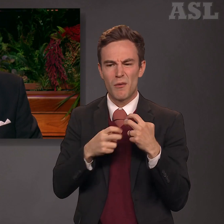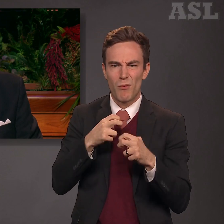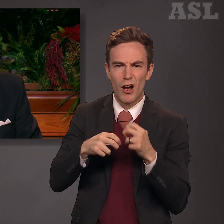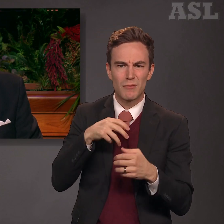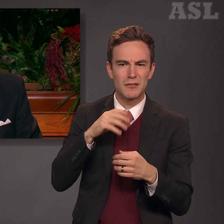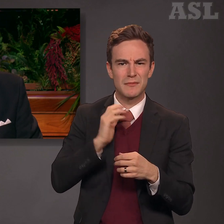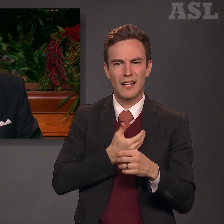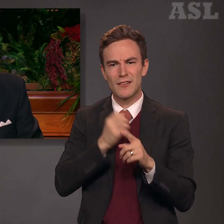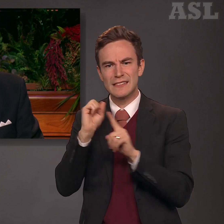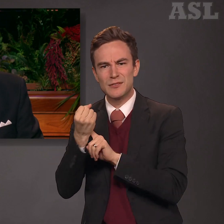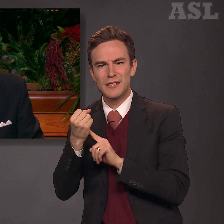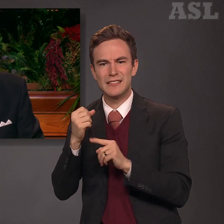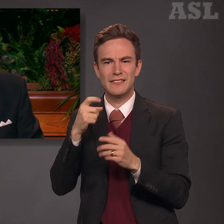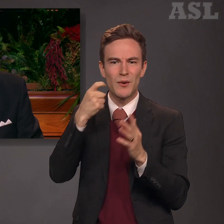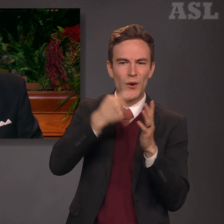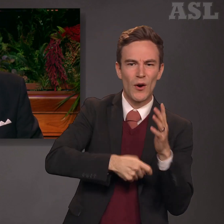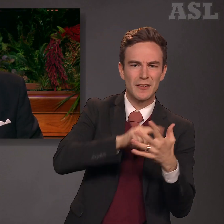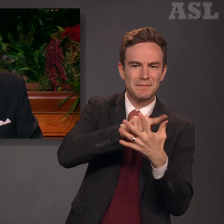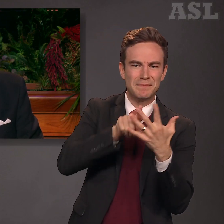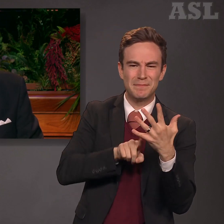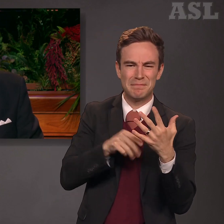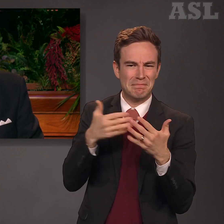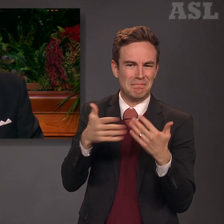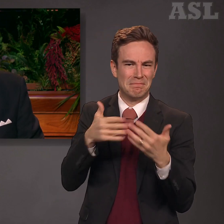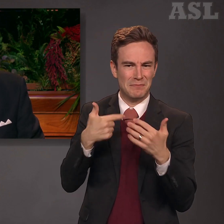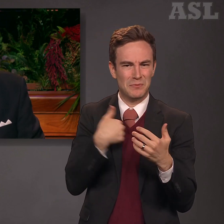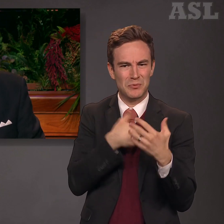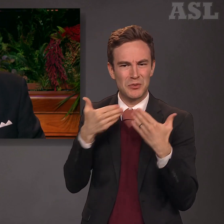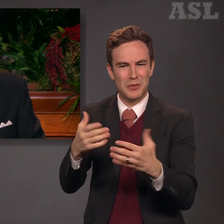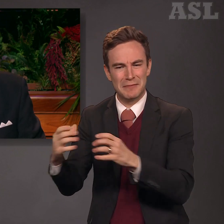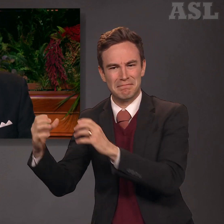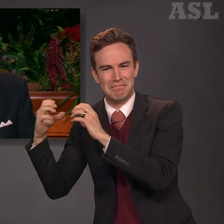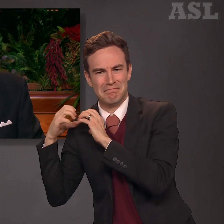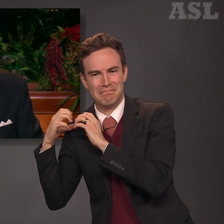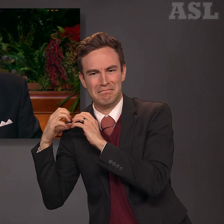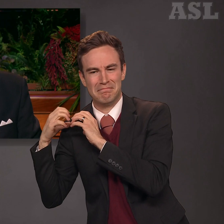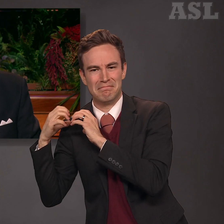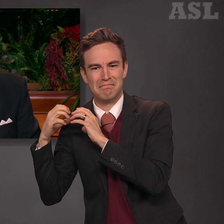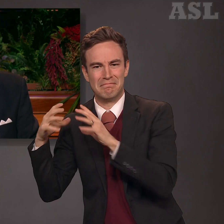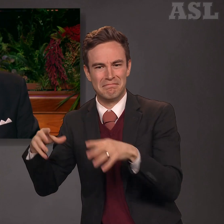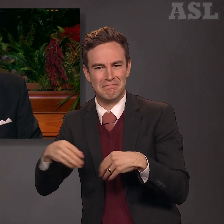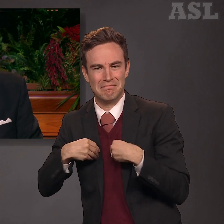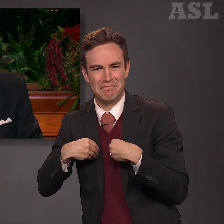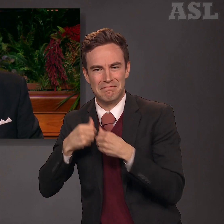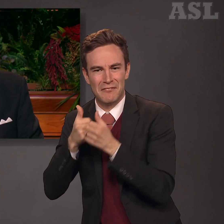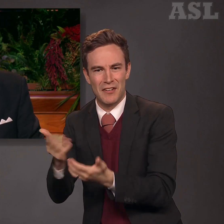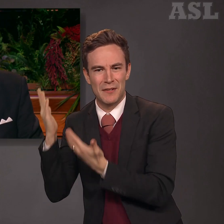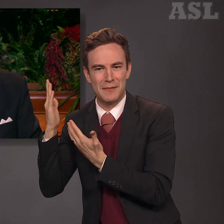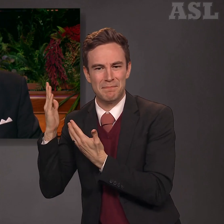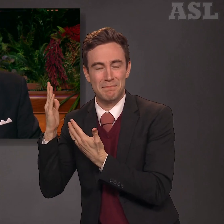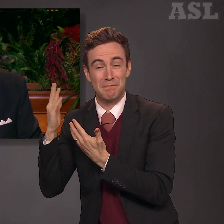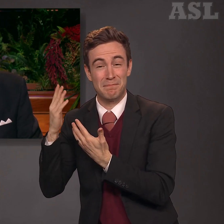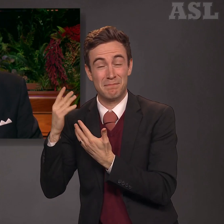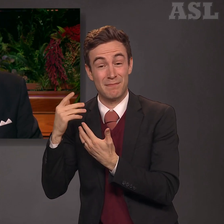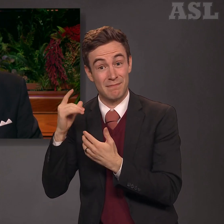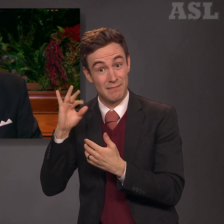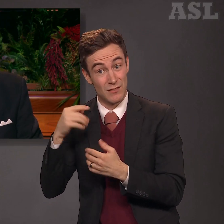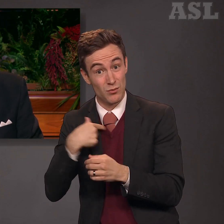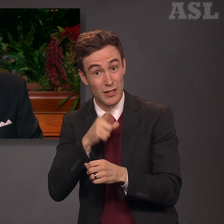I bear witness that when we pledge to follow Him, the path will, one